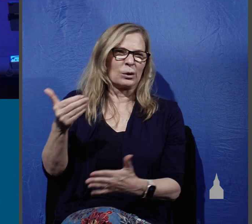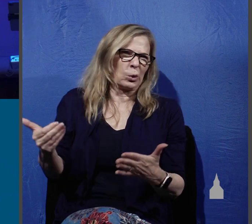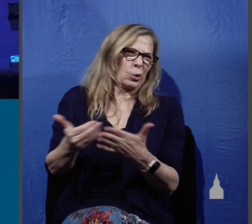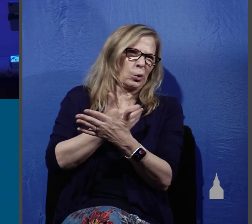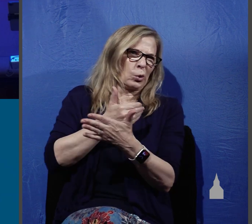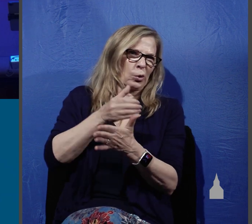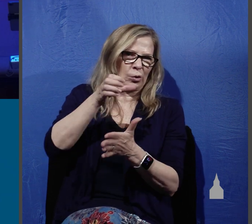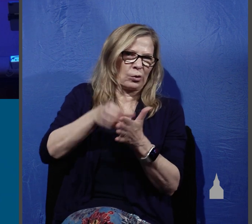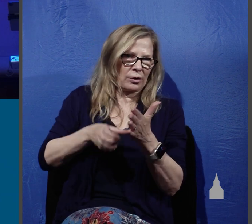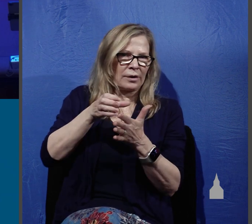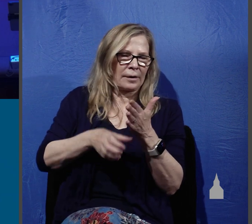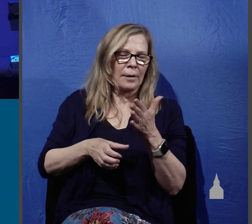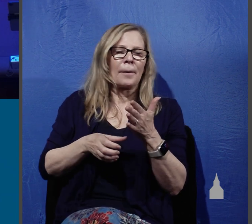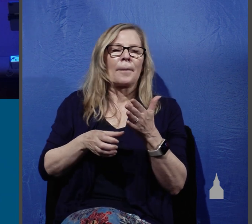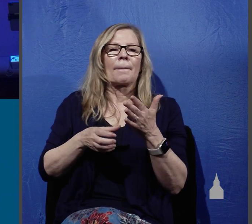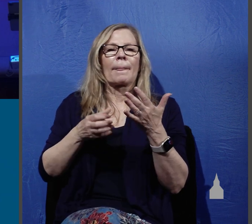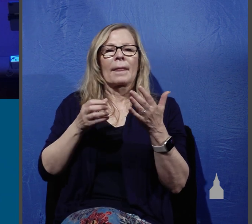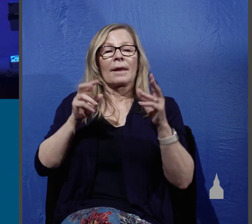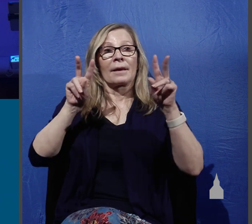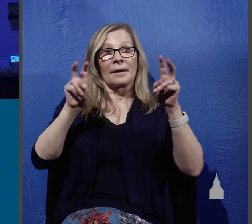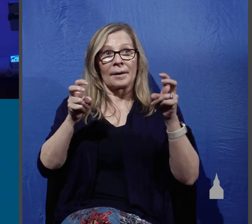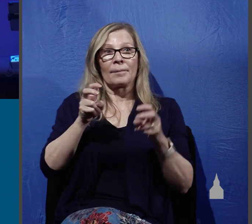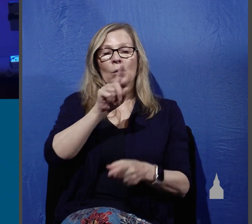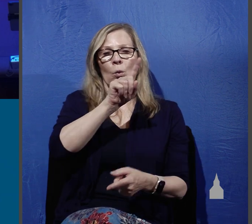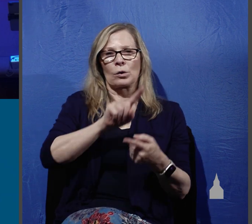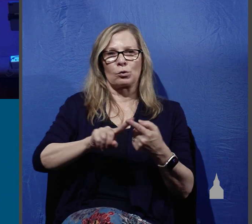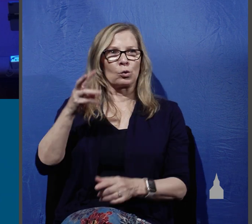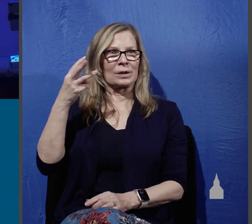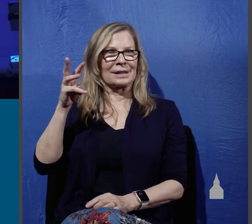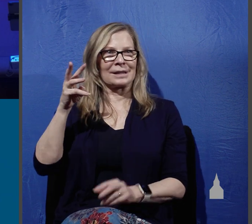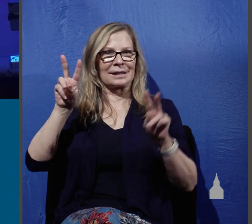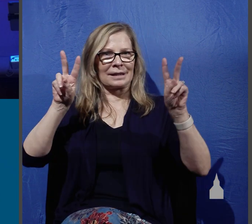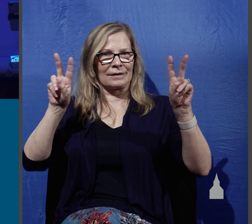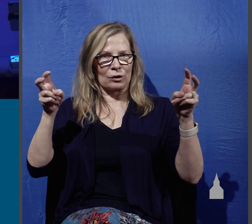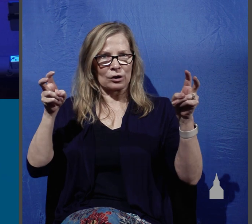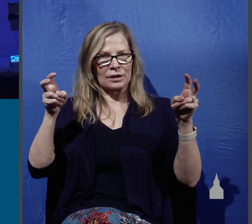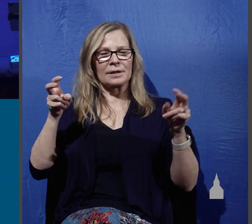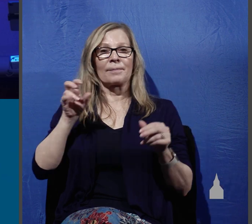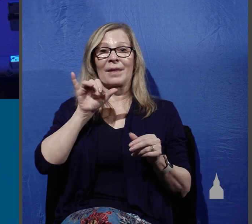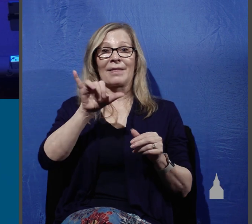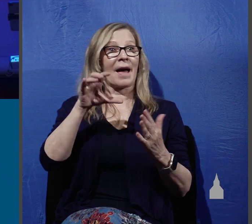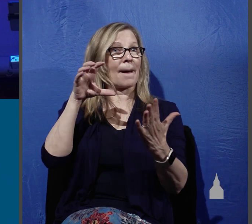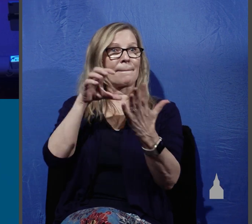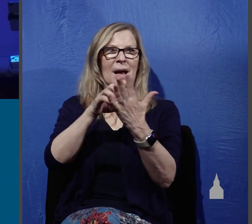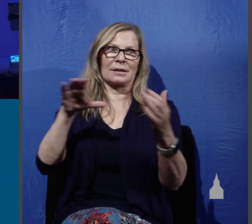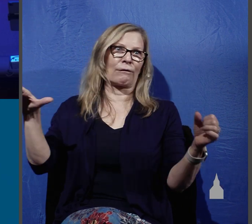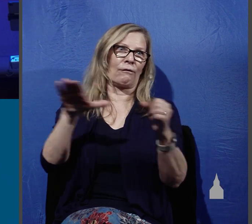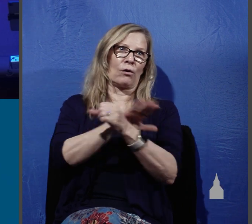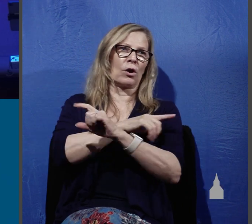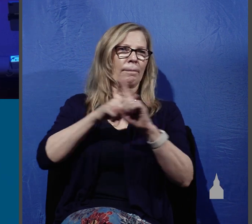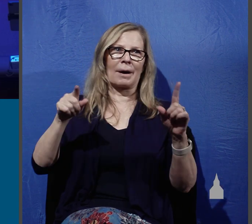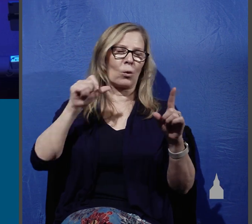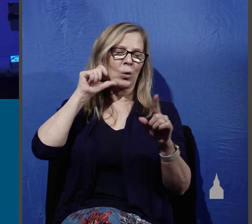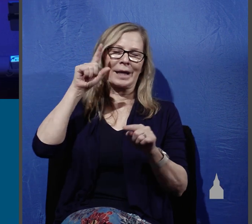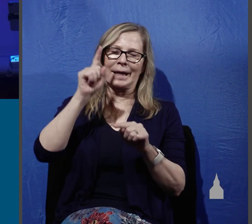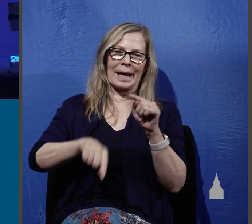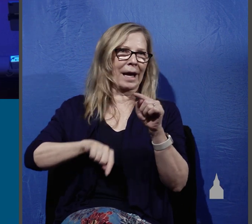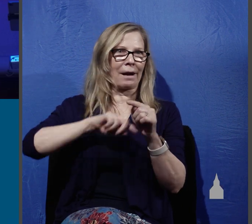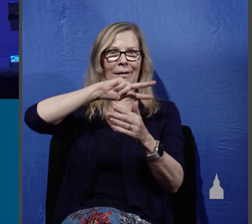Luke chapter 10. I want to read to you verses 1 through 16. It is the passage in its entirety, though we will not be able to cover all of it today,